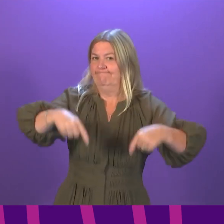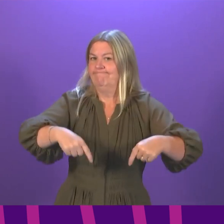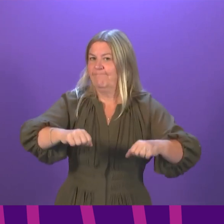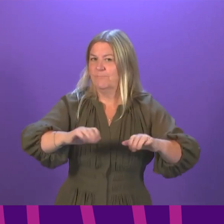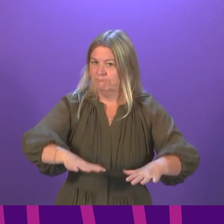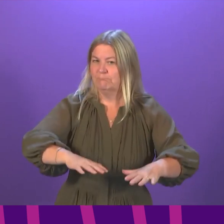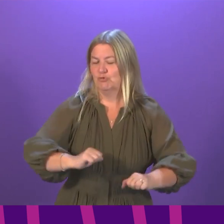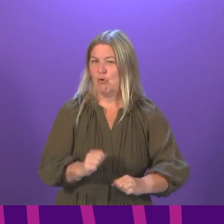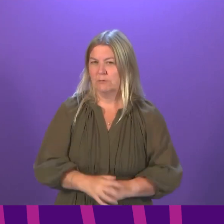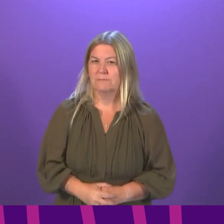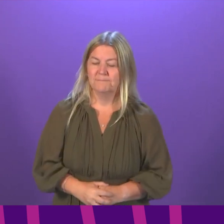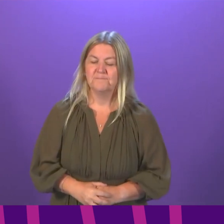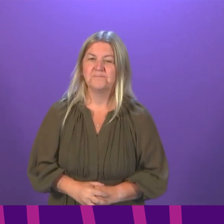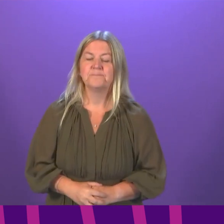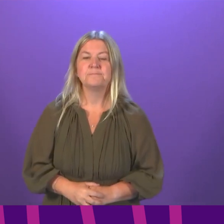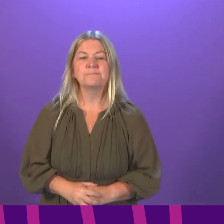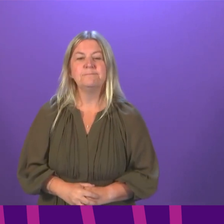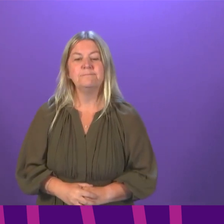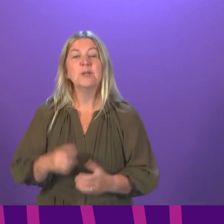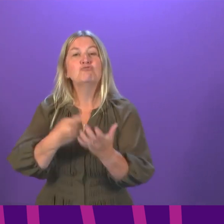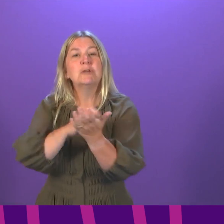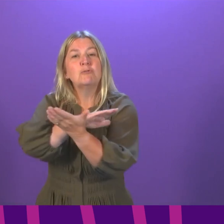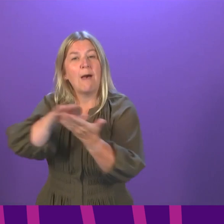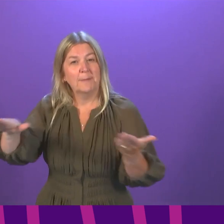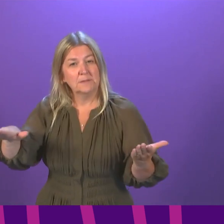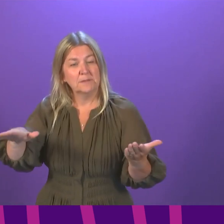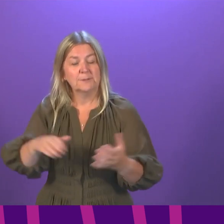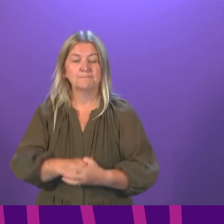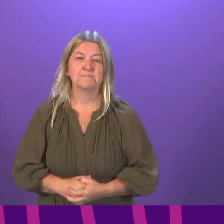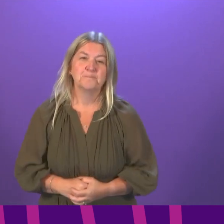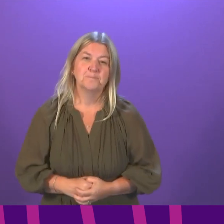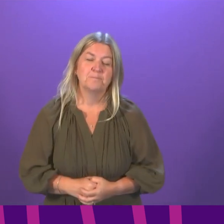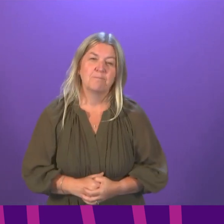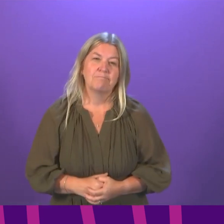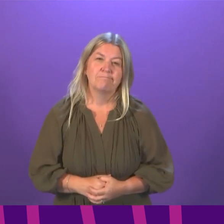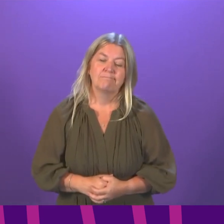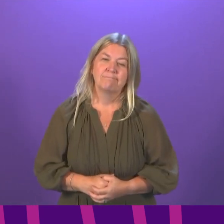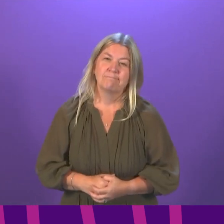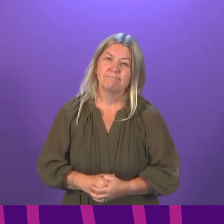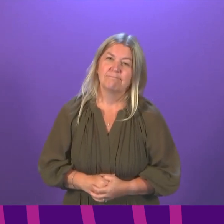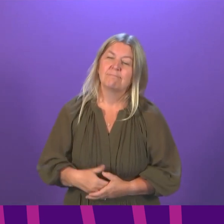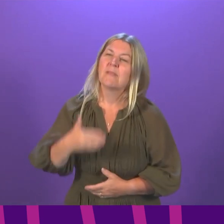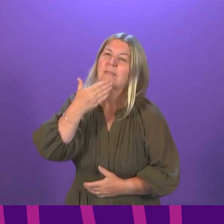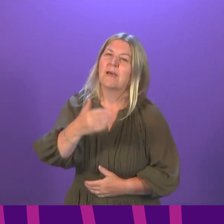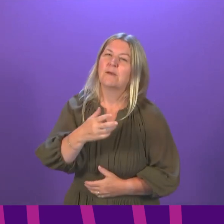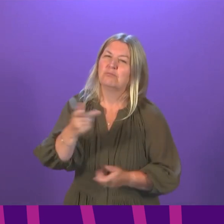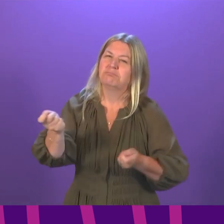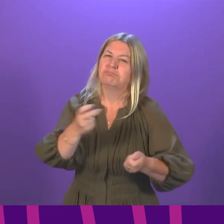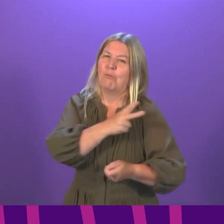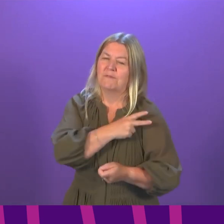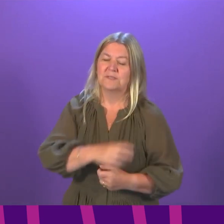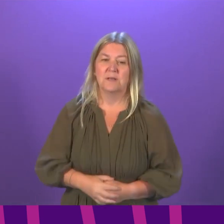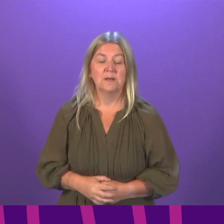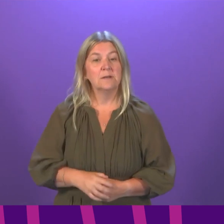Rachel Hamilton to be followed by Rona Mackay. Rona Rona Mackay Thank you, presiding officer. The SNP manifesto